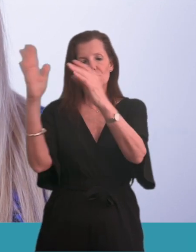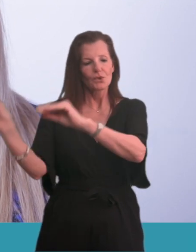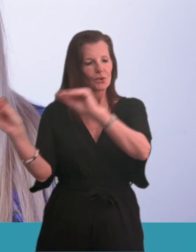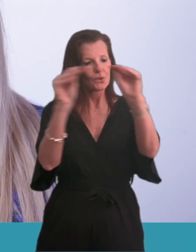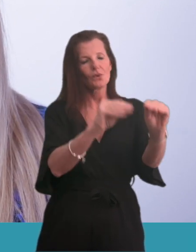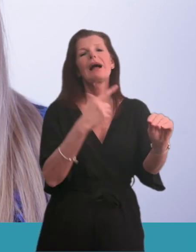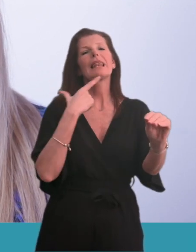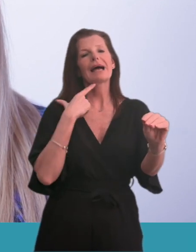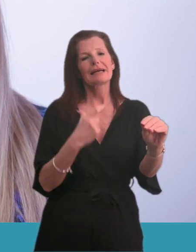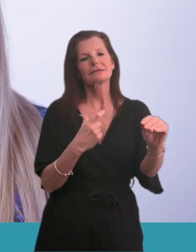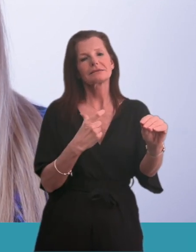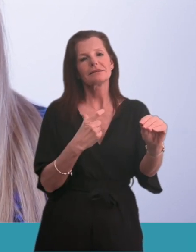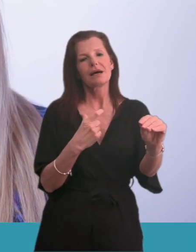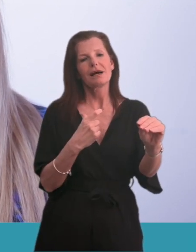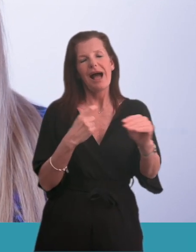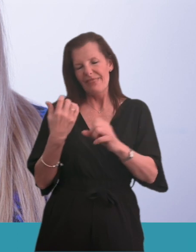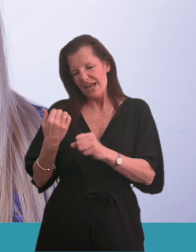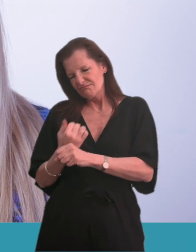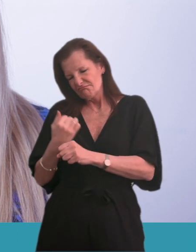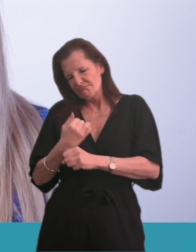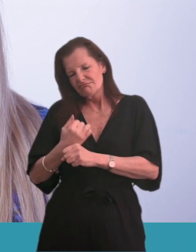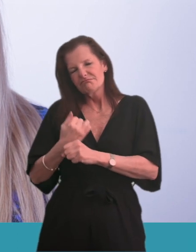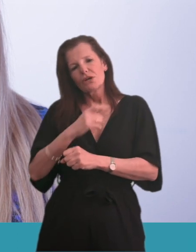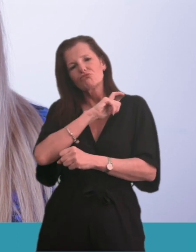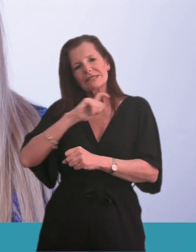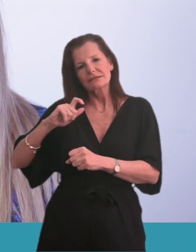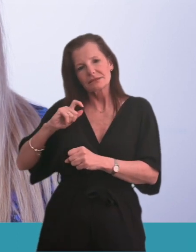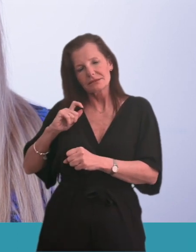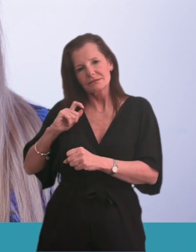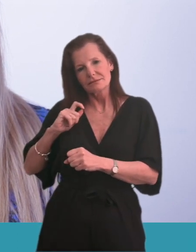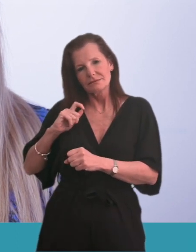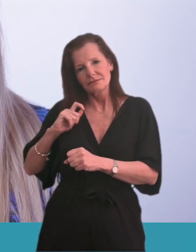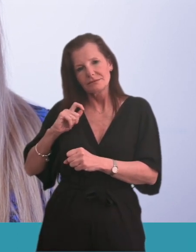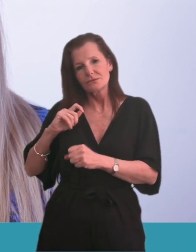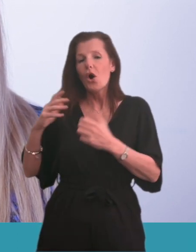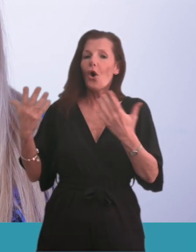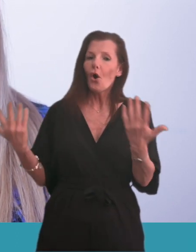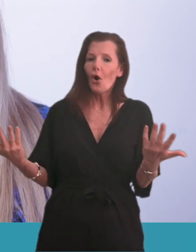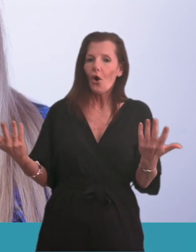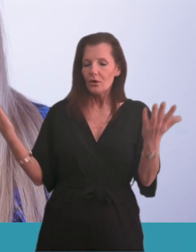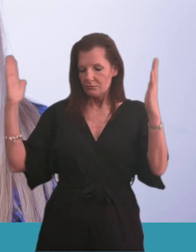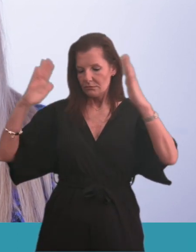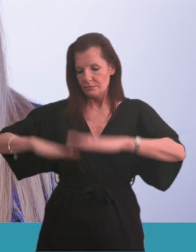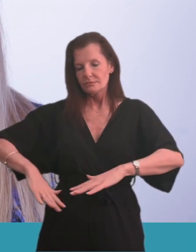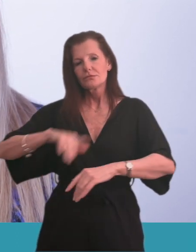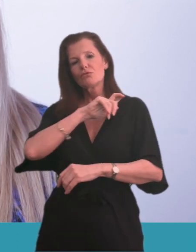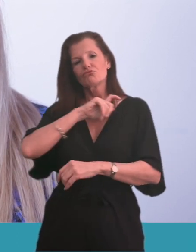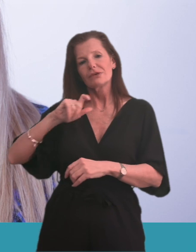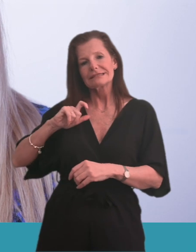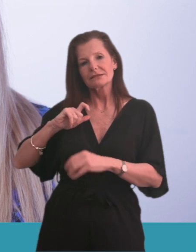site with some rebuilding and improvements at Royal Preston Hospital. Build a new Royal Preston Hospital on